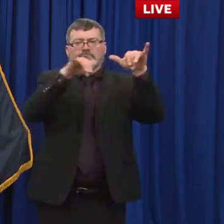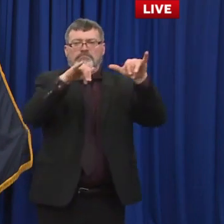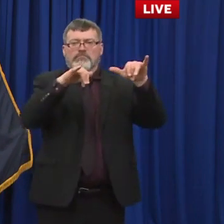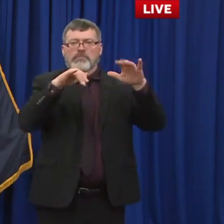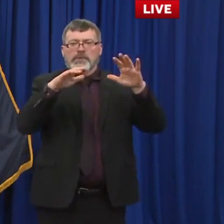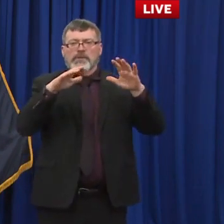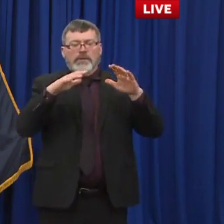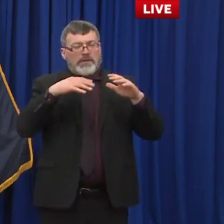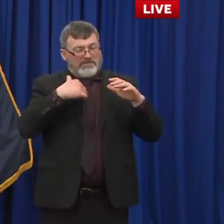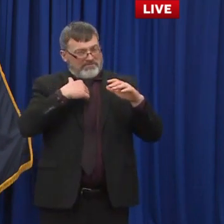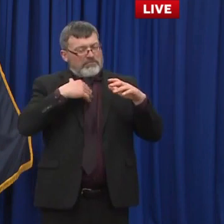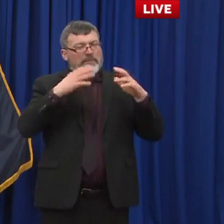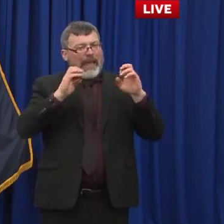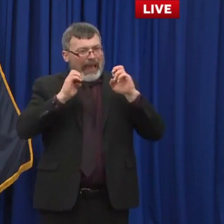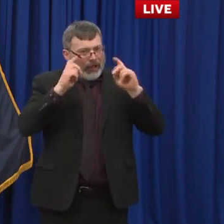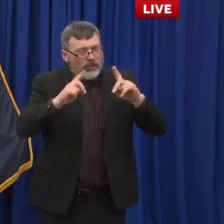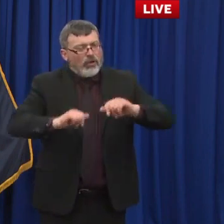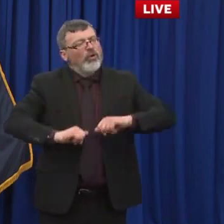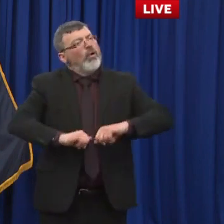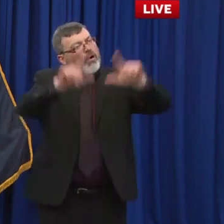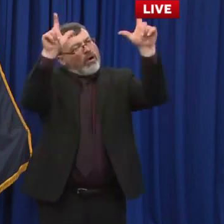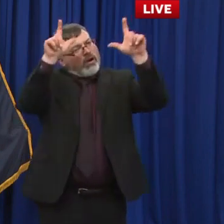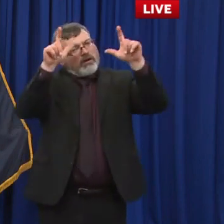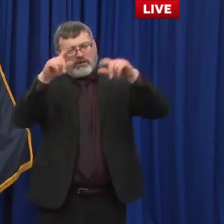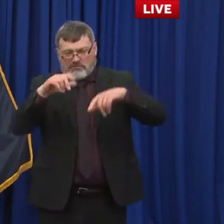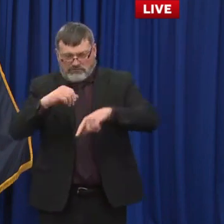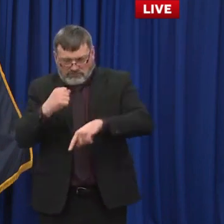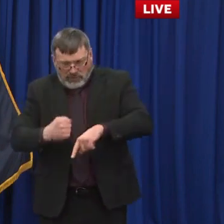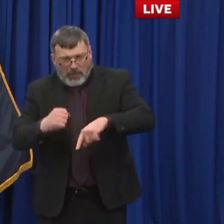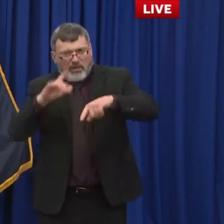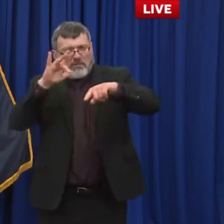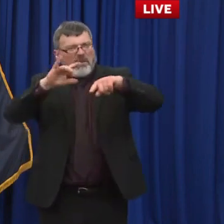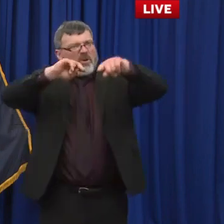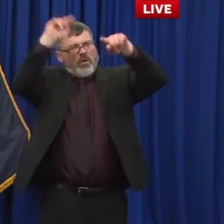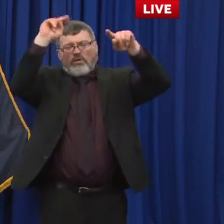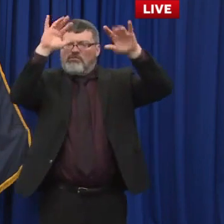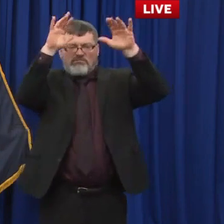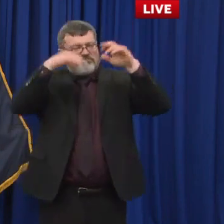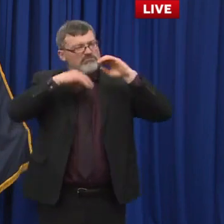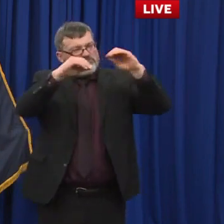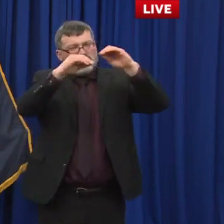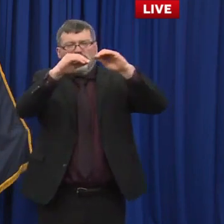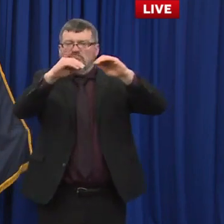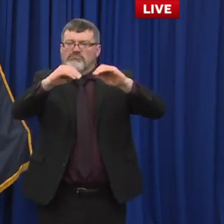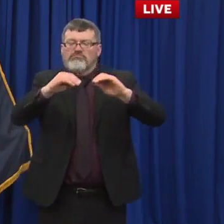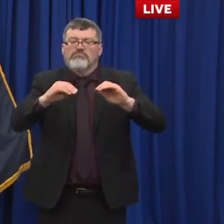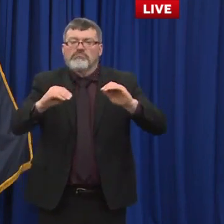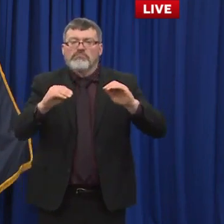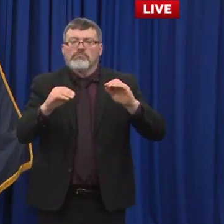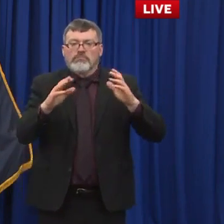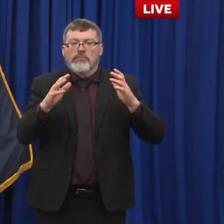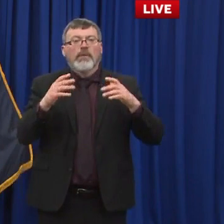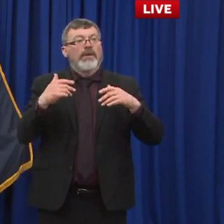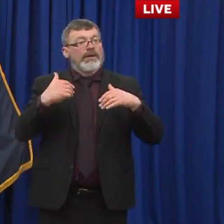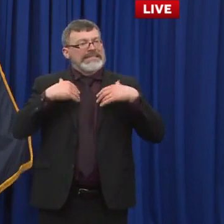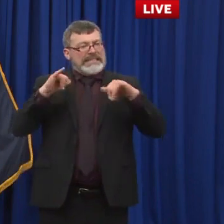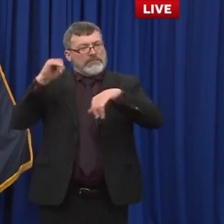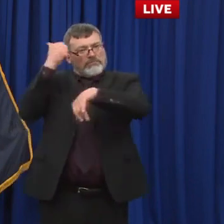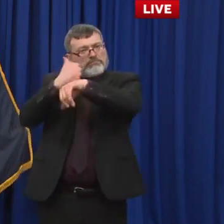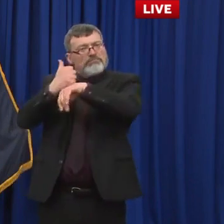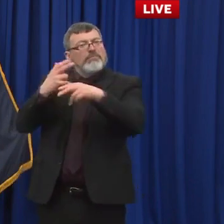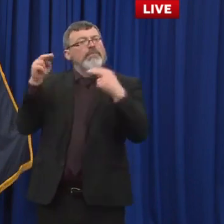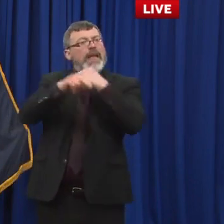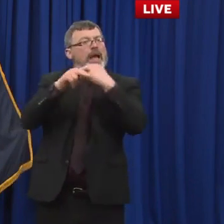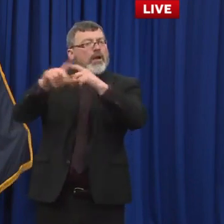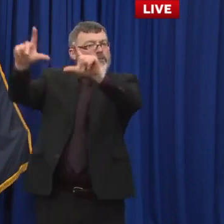ads, all of that, talking about the safety of it, the efficacy of it. In those counties, they just haven't experienced as high level of COVID